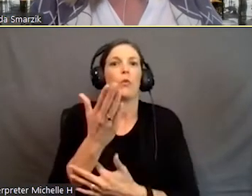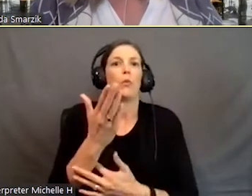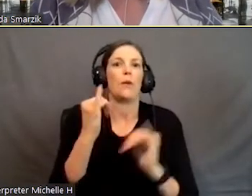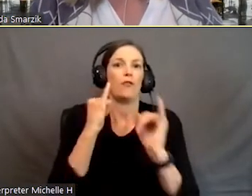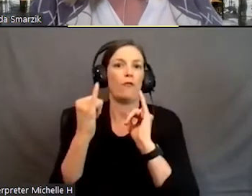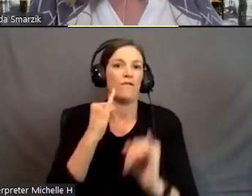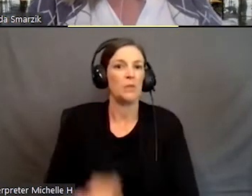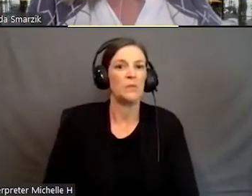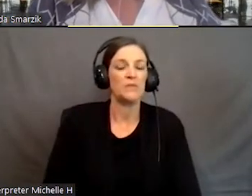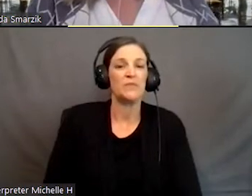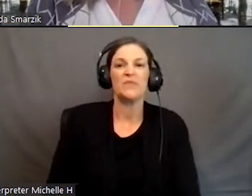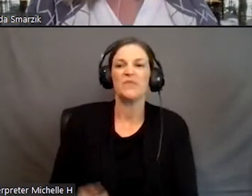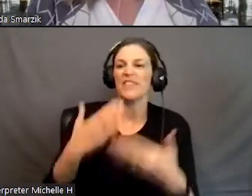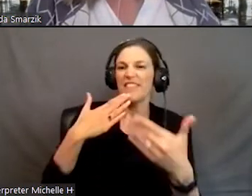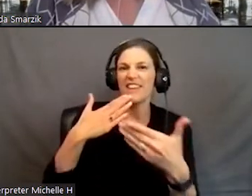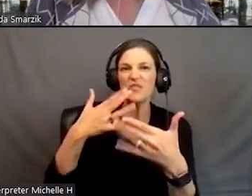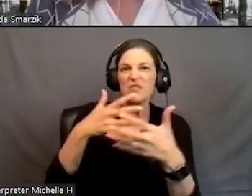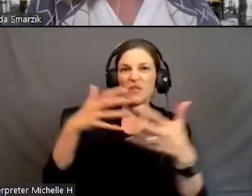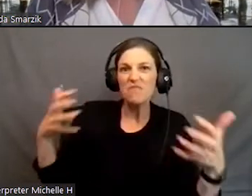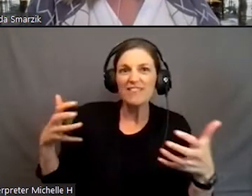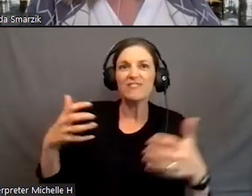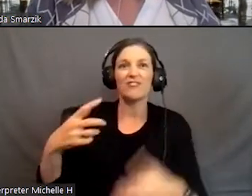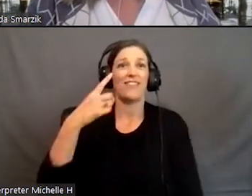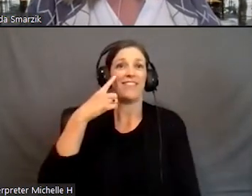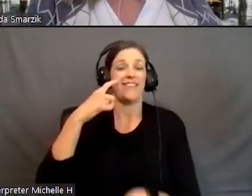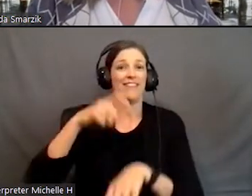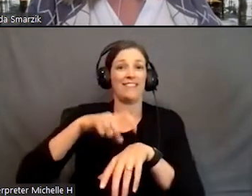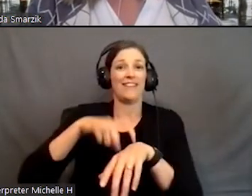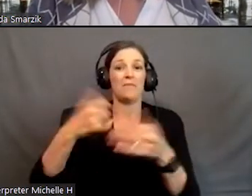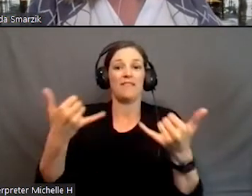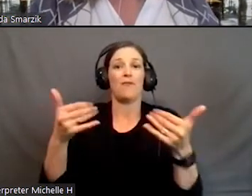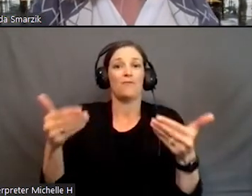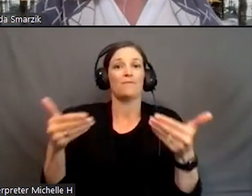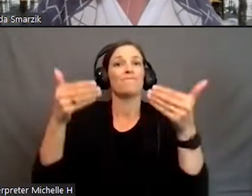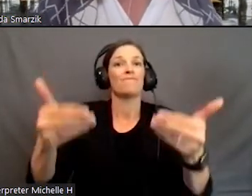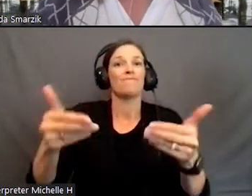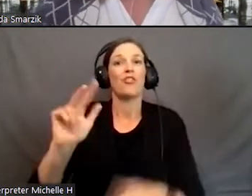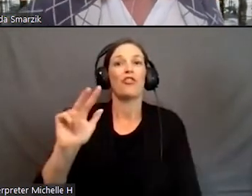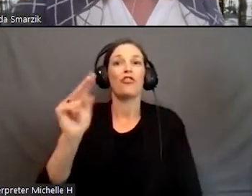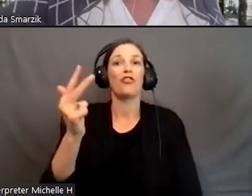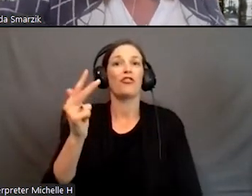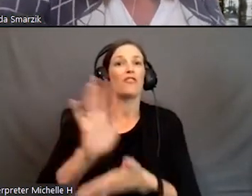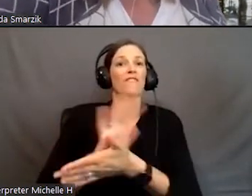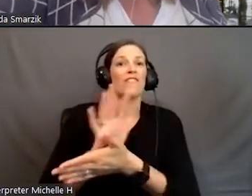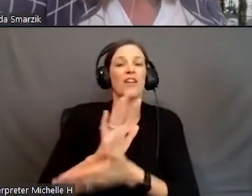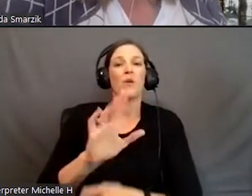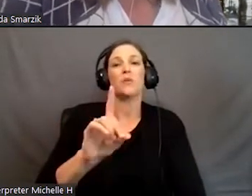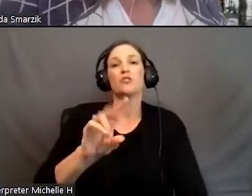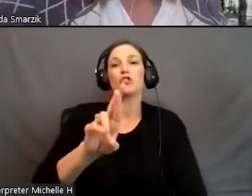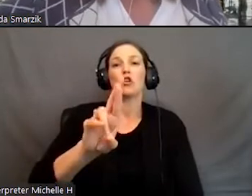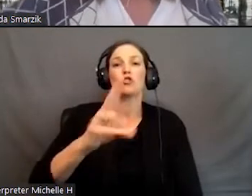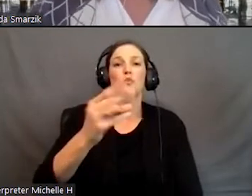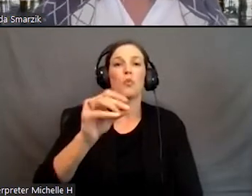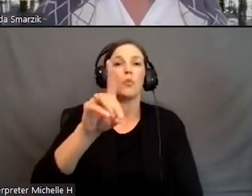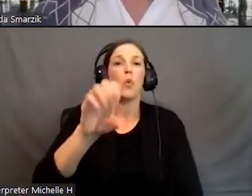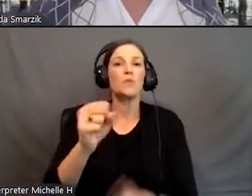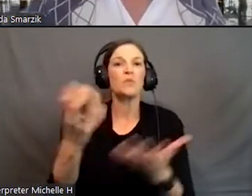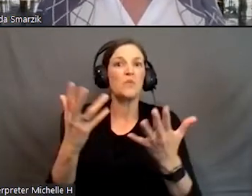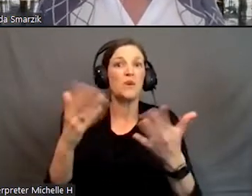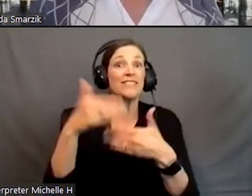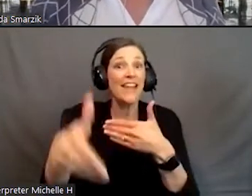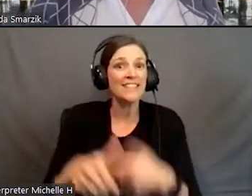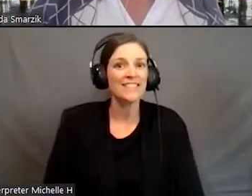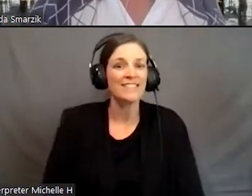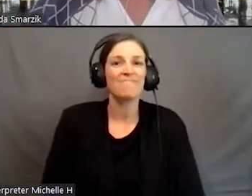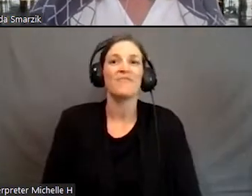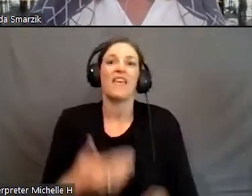Thank you. much. All right, I think it's time for us to move along to our third video. Dr. Rhodes, what do we have next. All right. Thanks,